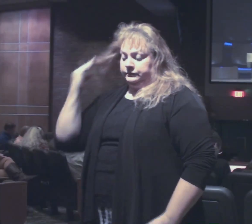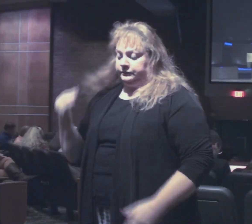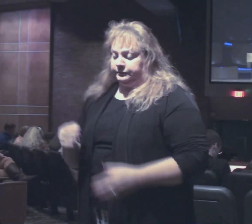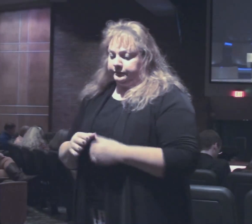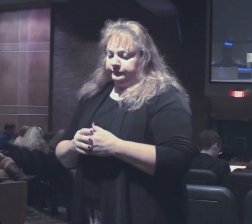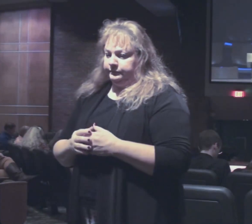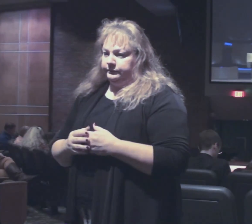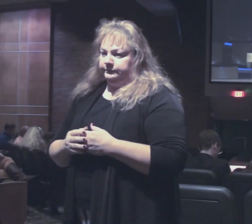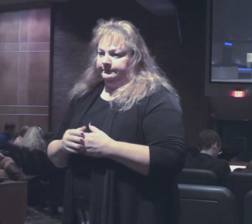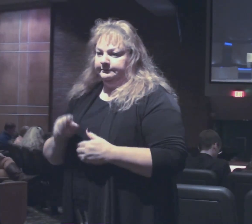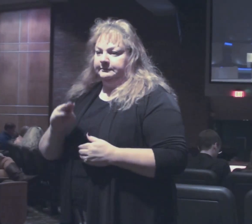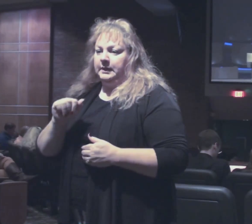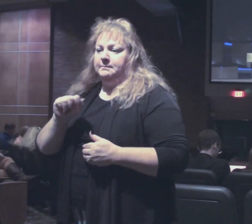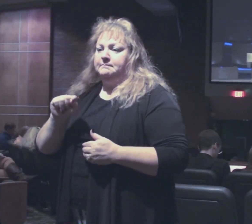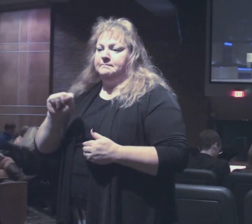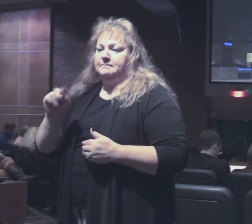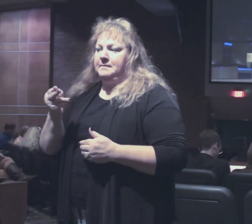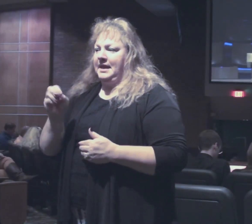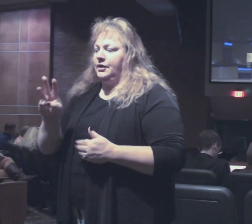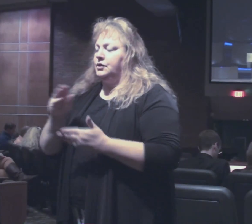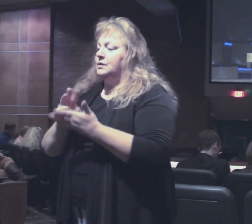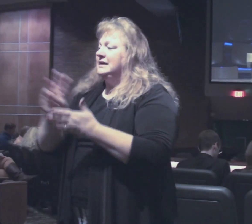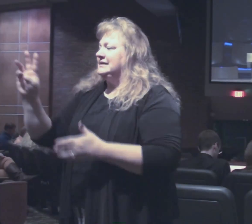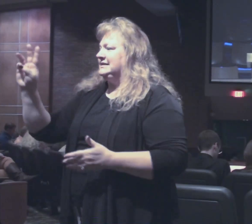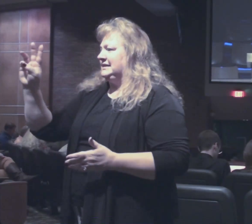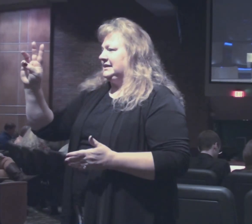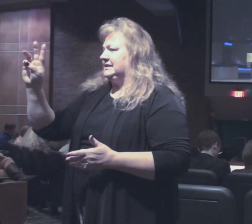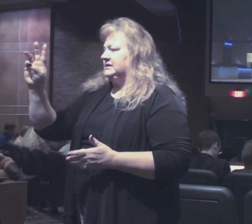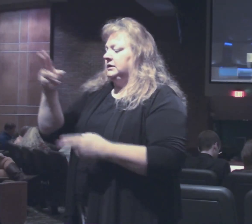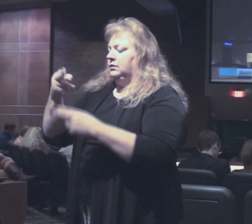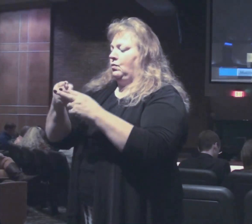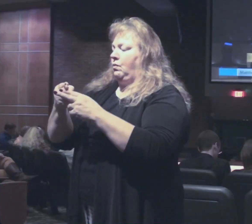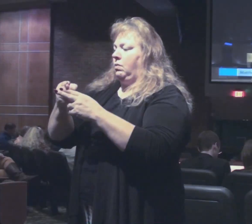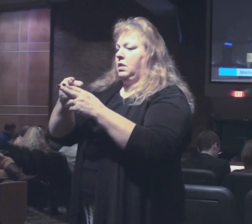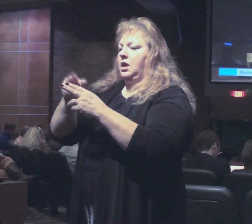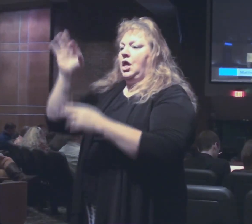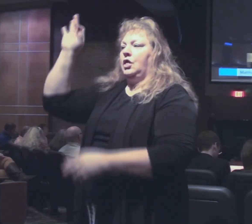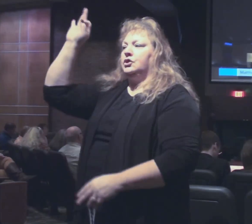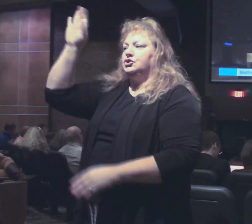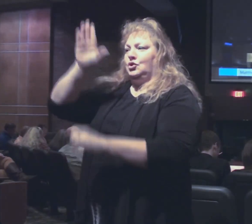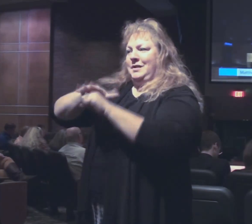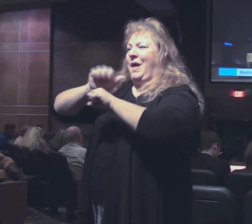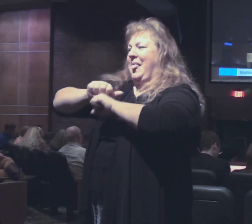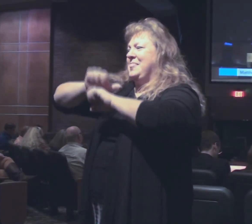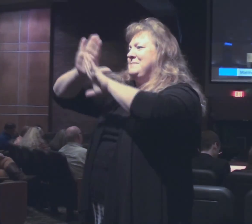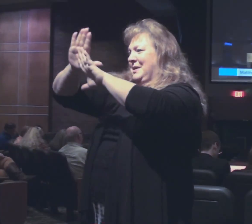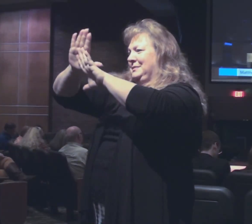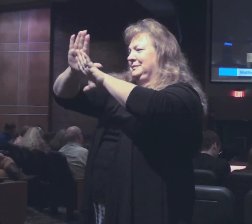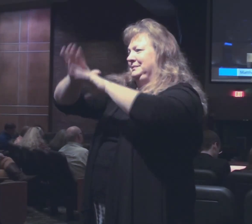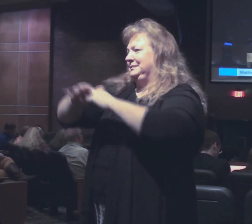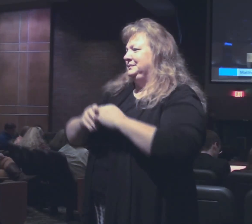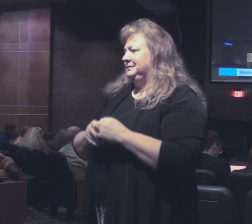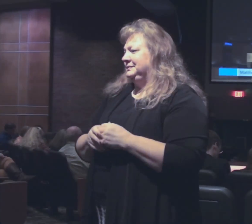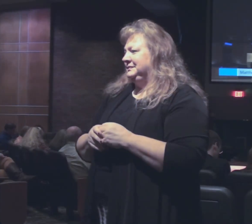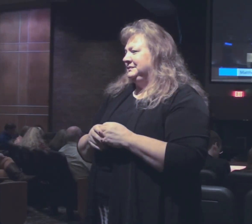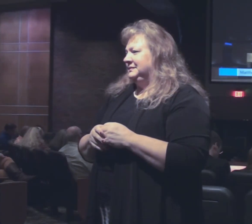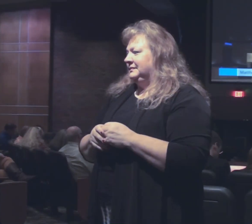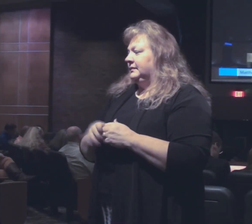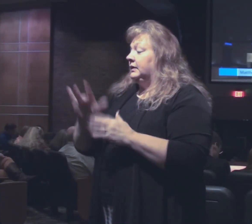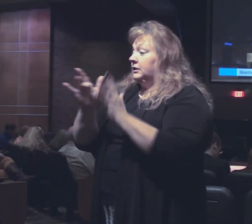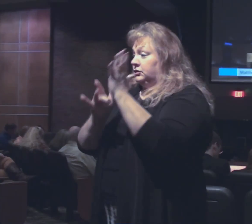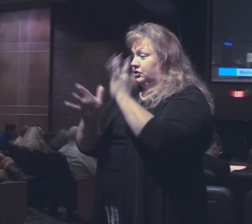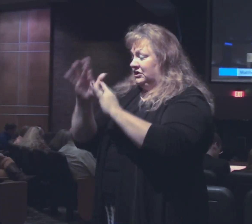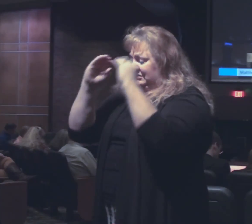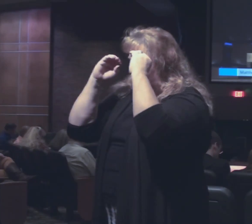Matthew in the 6th chapter. This is in what we call the Sermon on the Mount. Very familiar portion of